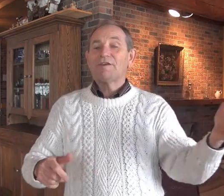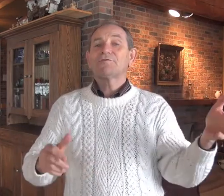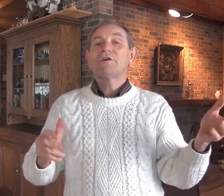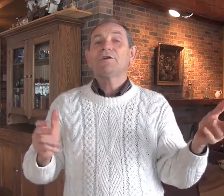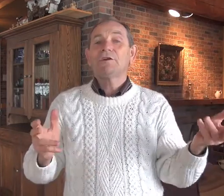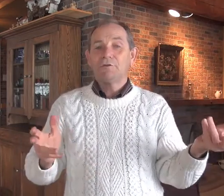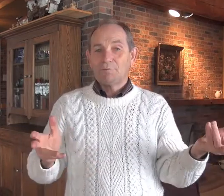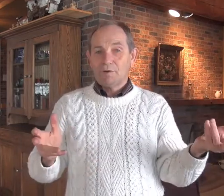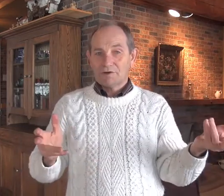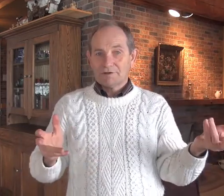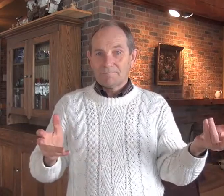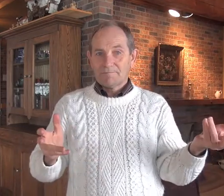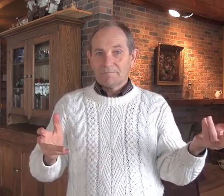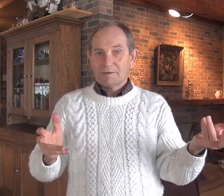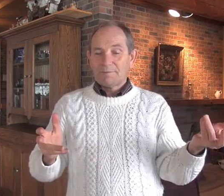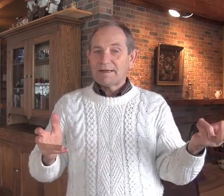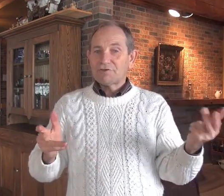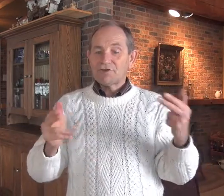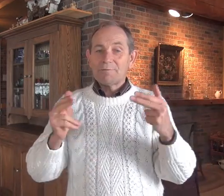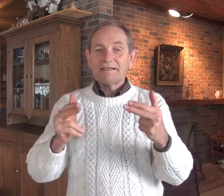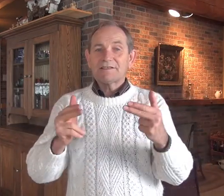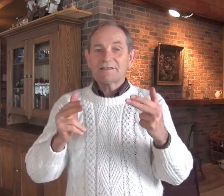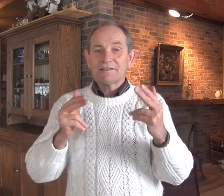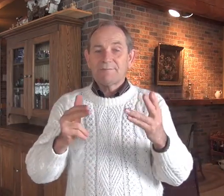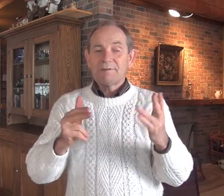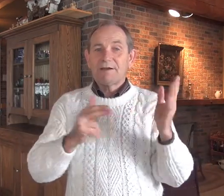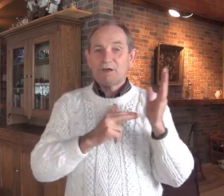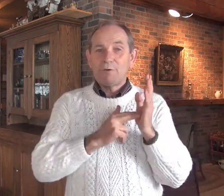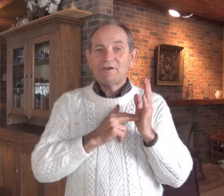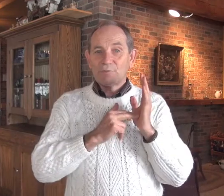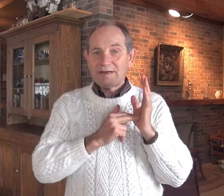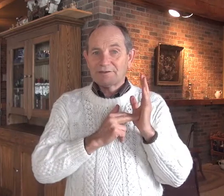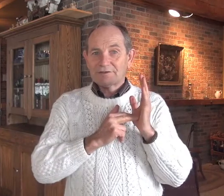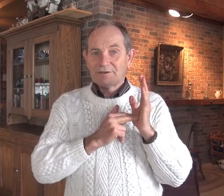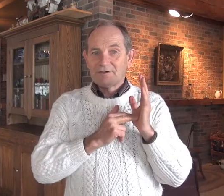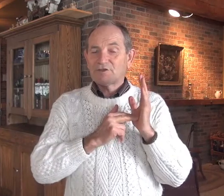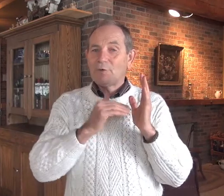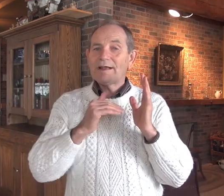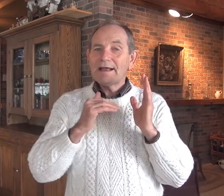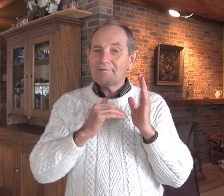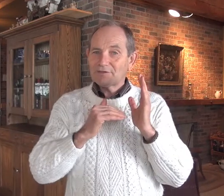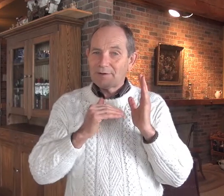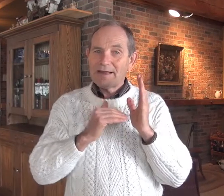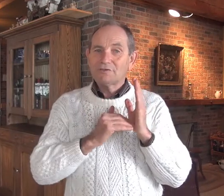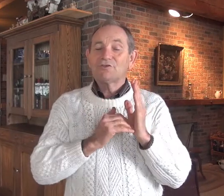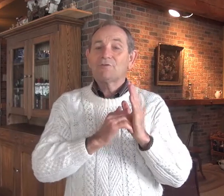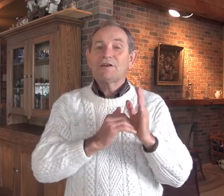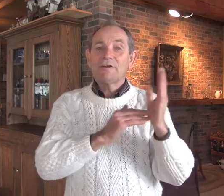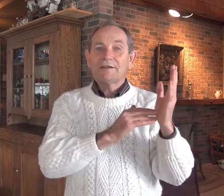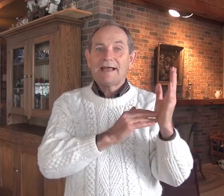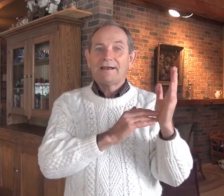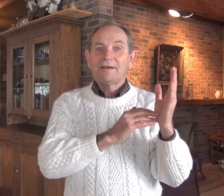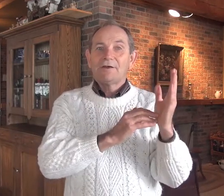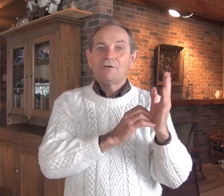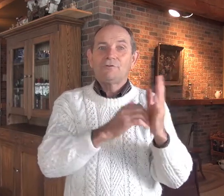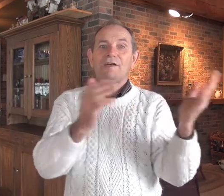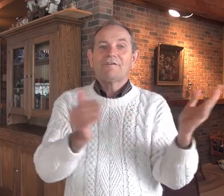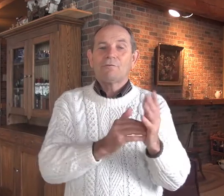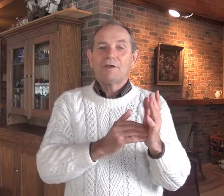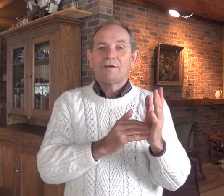that's very good at doing books. Because your business is limited by your weakest weakness. So why not have somebody else who's really good at that, do that for you?